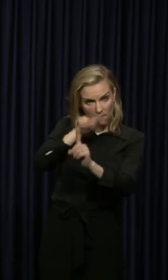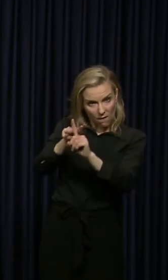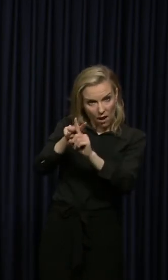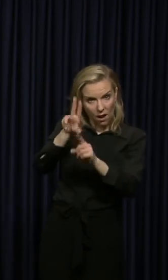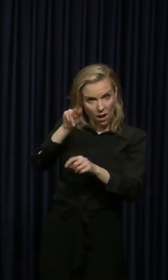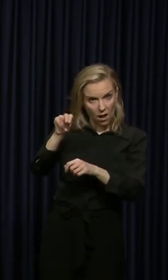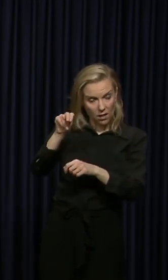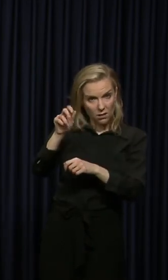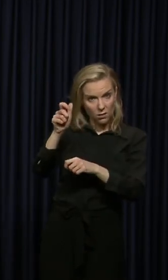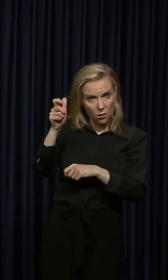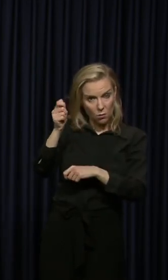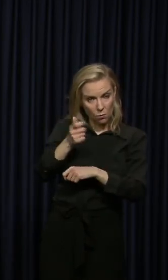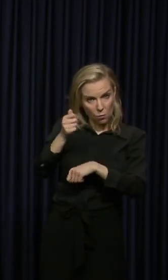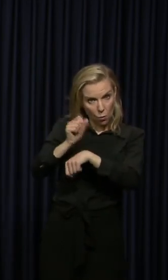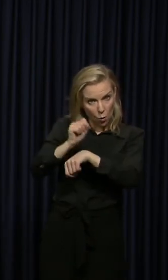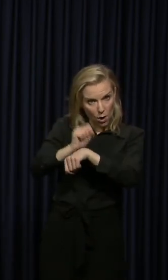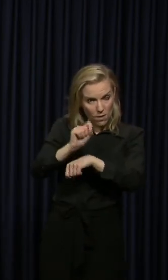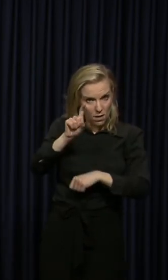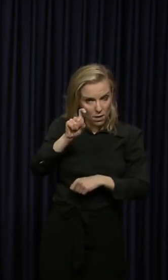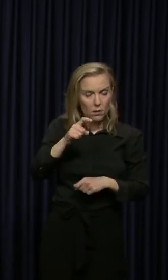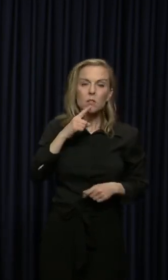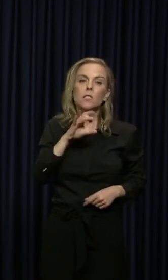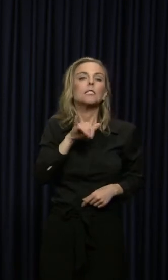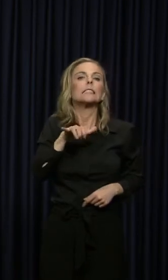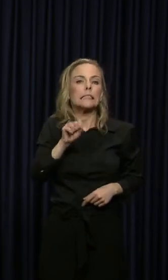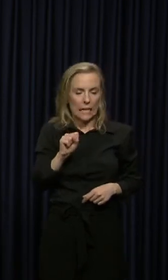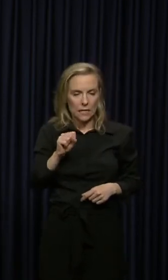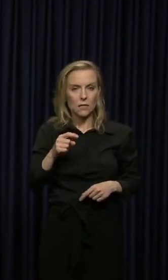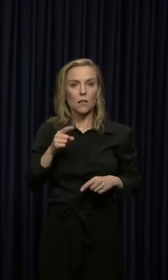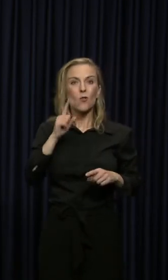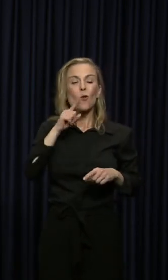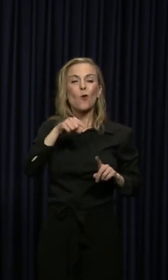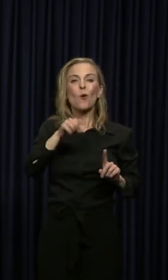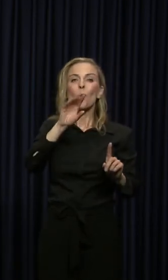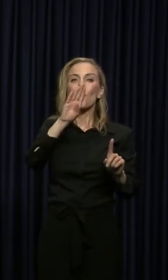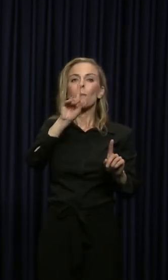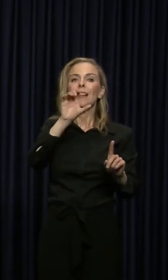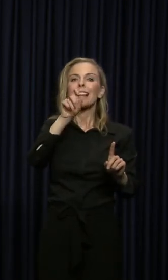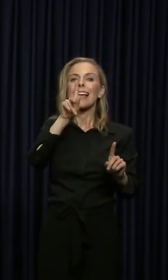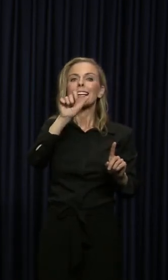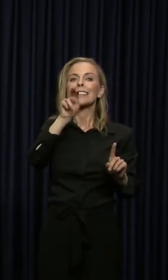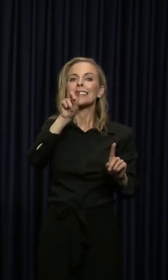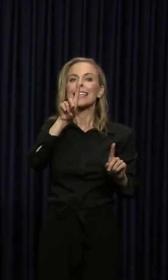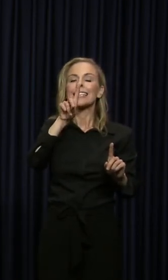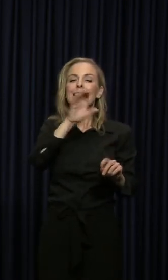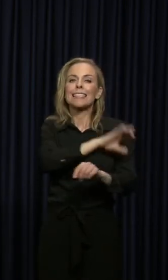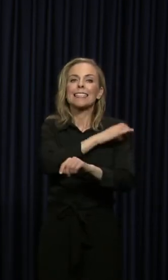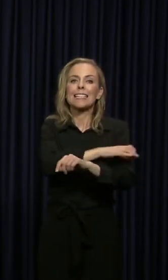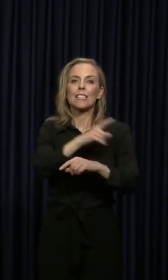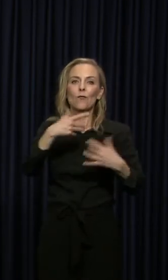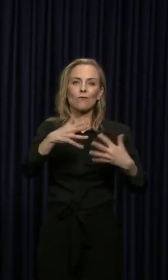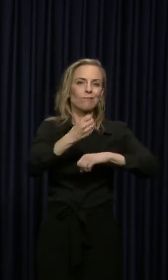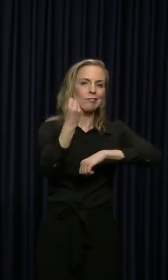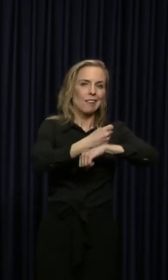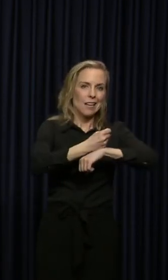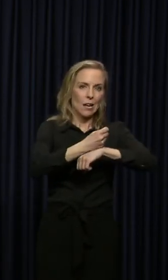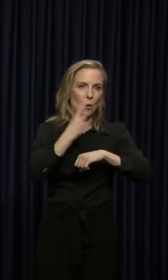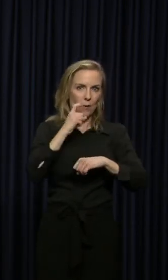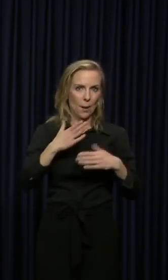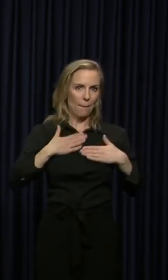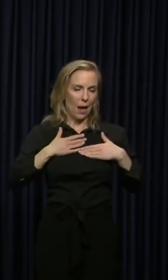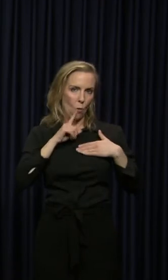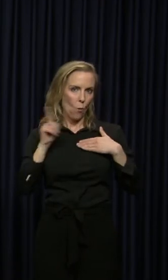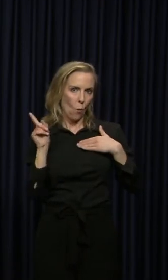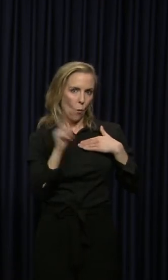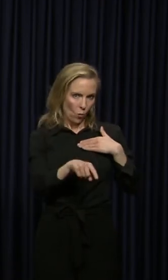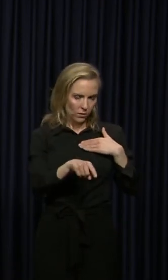Yes, they are. I'm working on a story about a black lung clinic that was shut down in Pike County. Uh, as a result of my